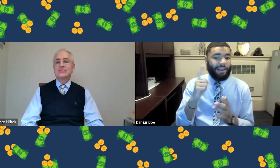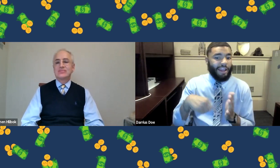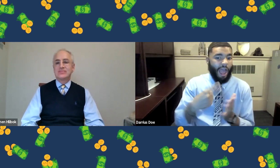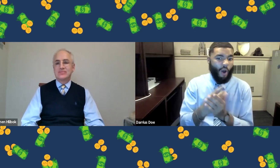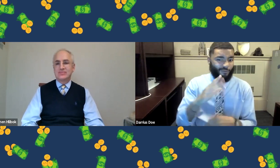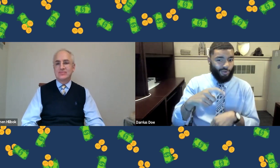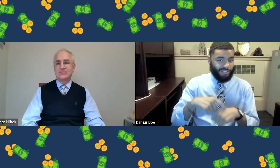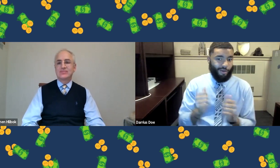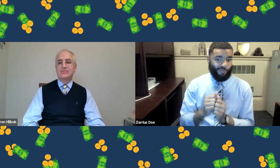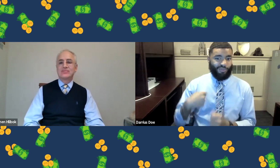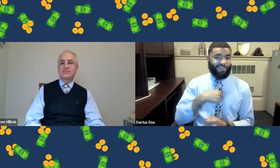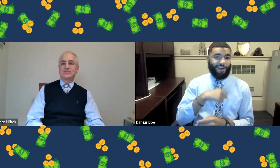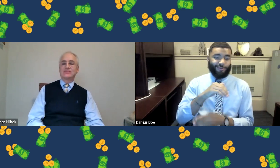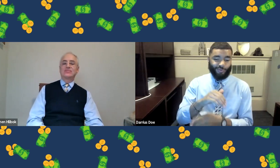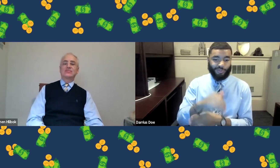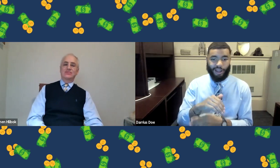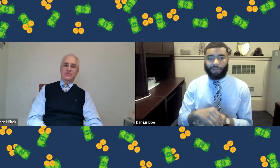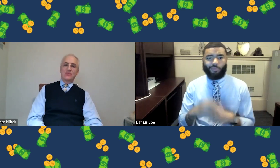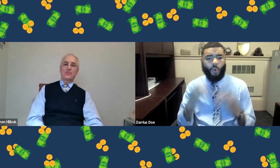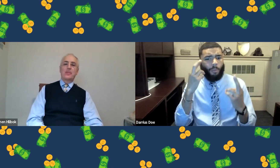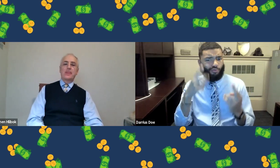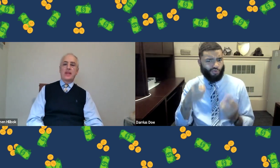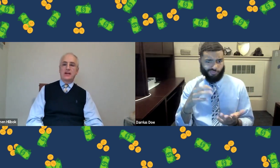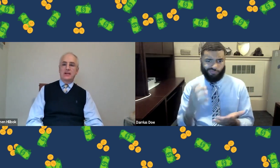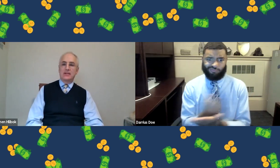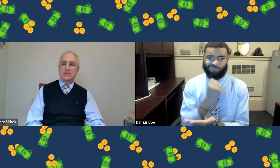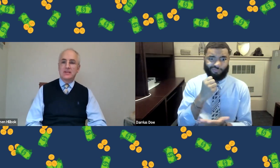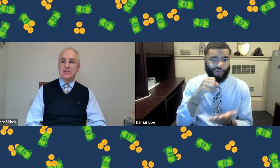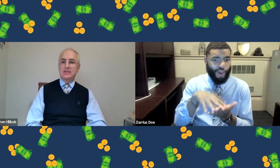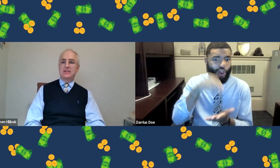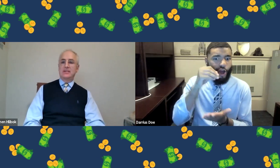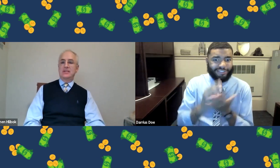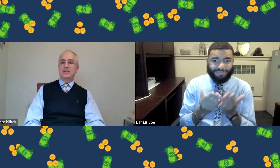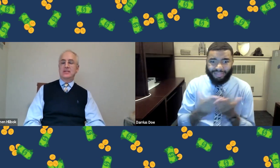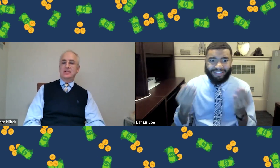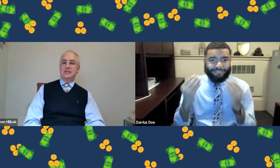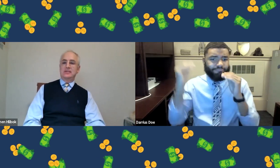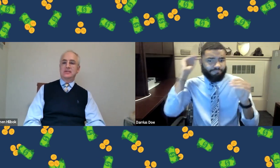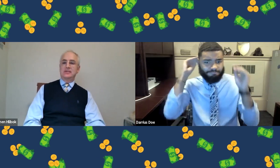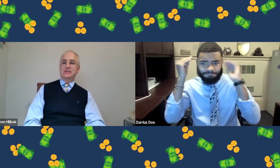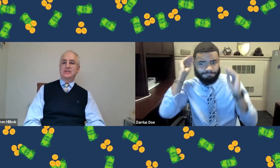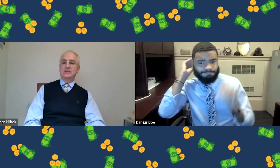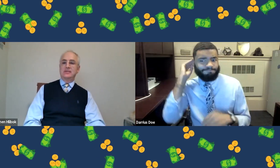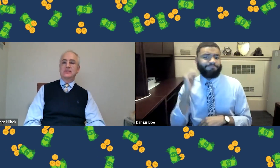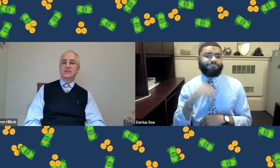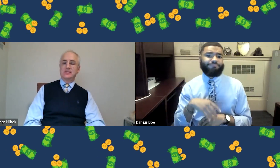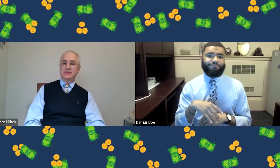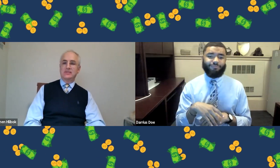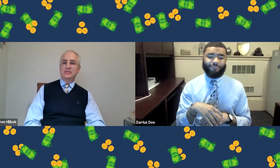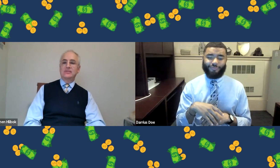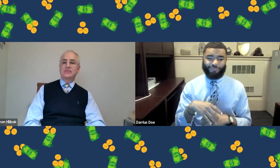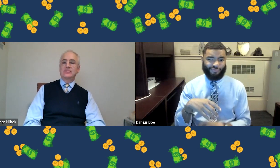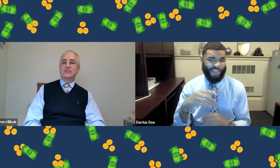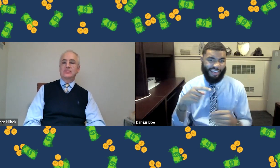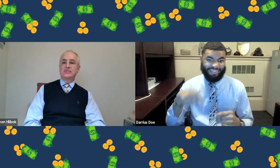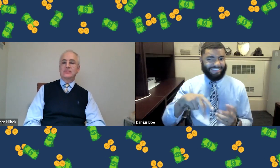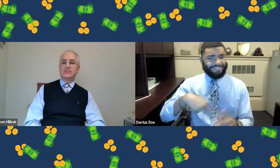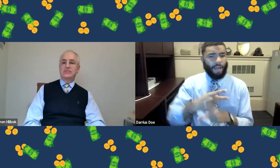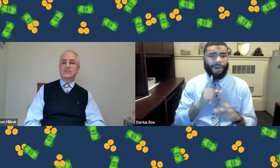the alumnus to spend this hour of your time tonight. And hopefully people learn something that they will carry with